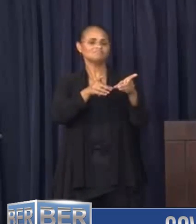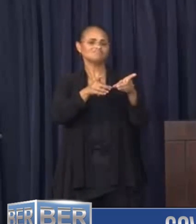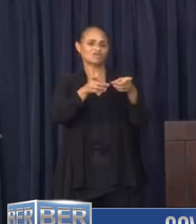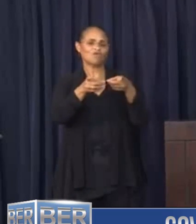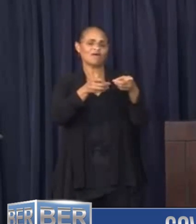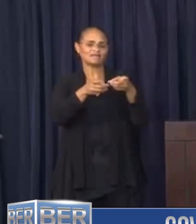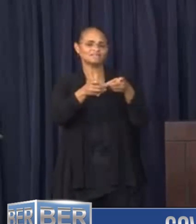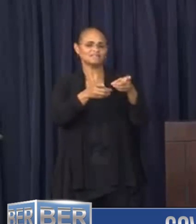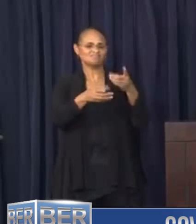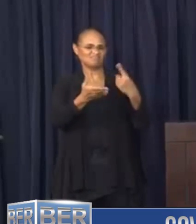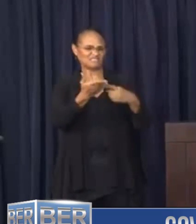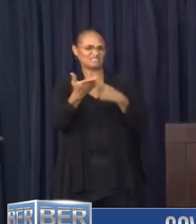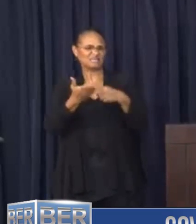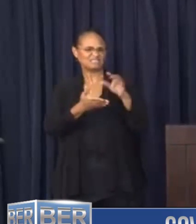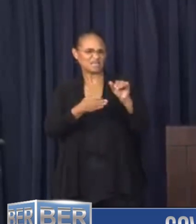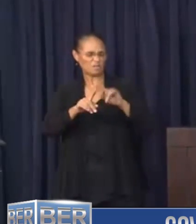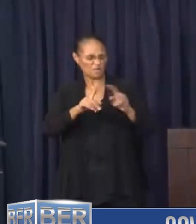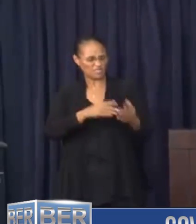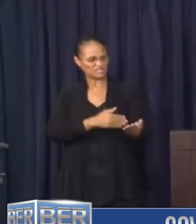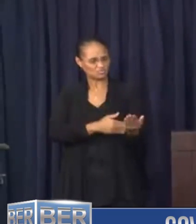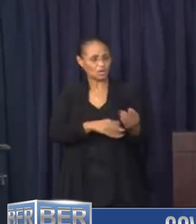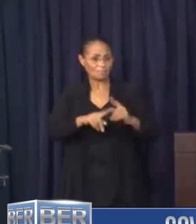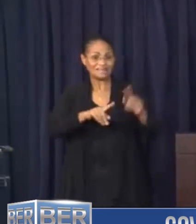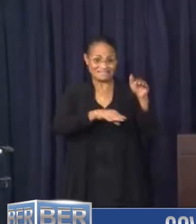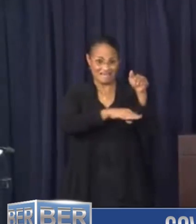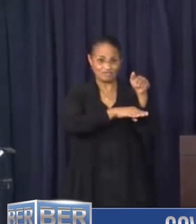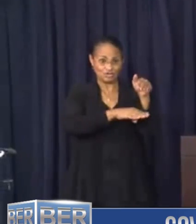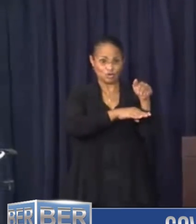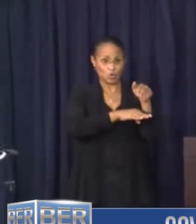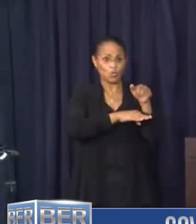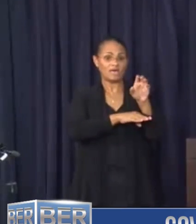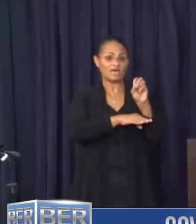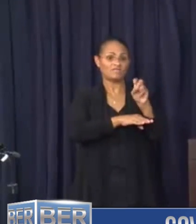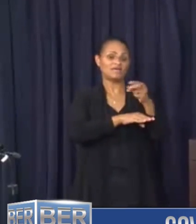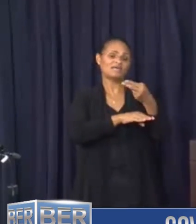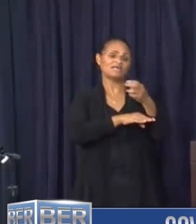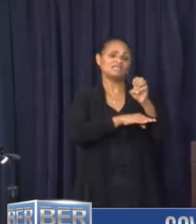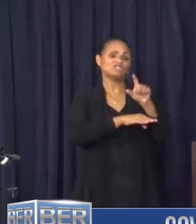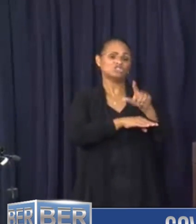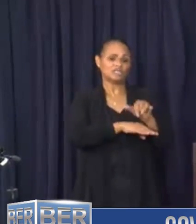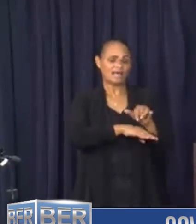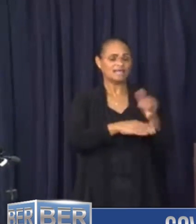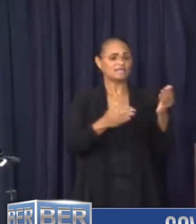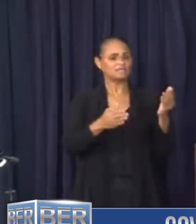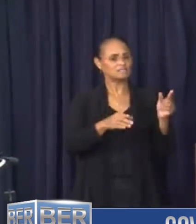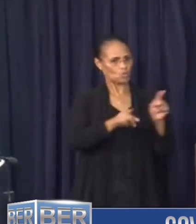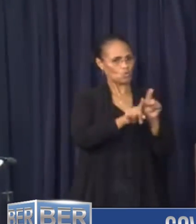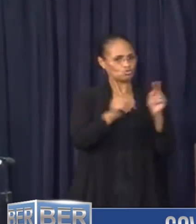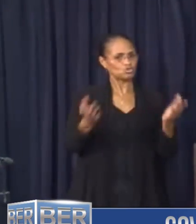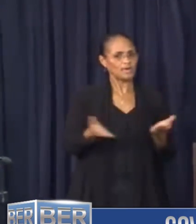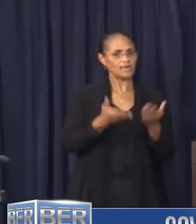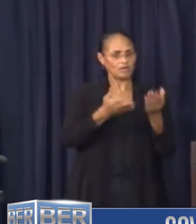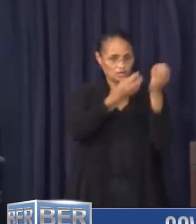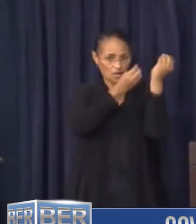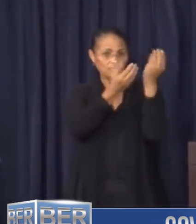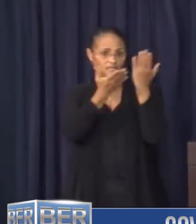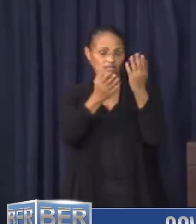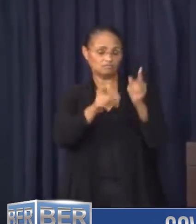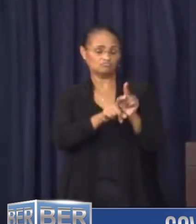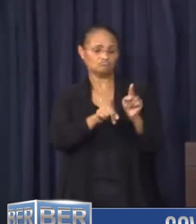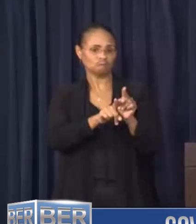those details. This morning, excuse me, this afternoon, we have Shirley Lehman of Balco. She's also here to provide us with an update.